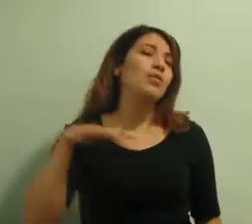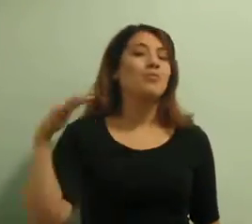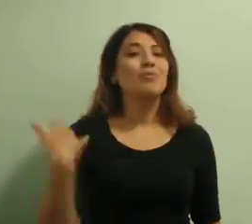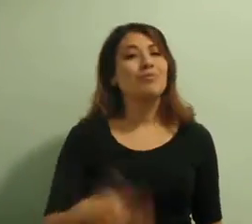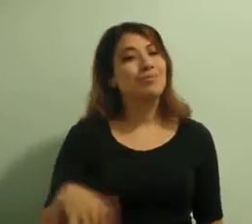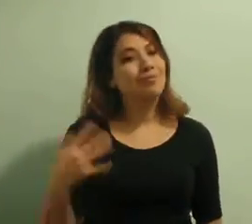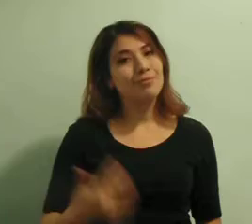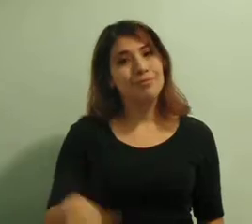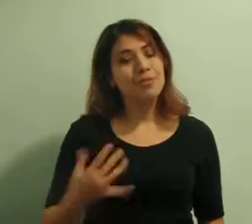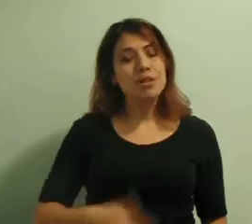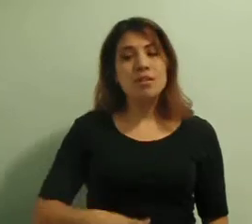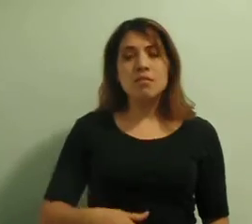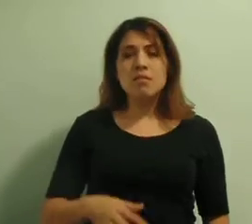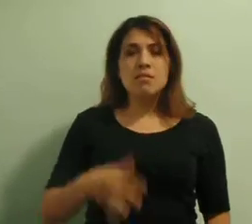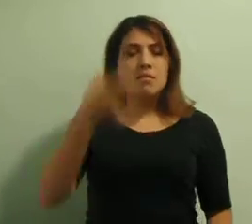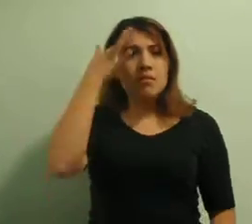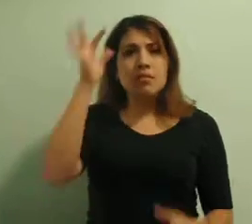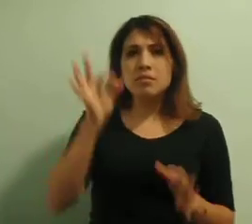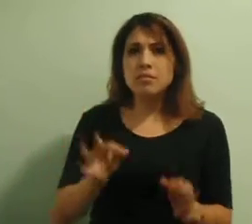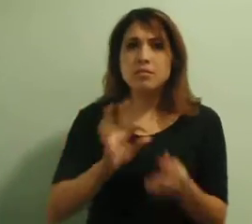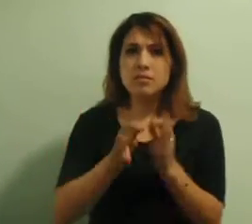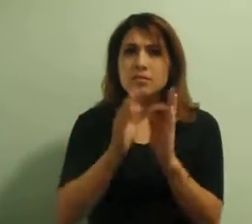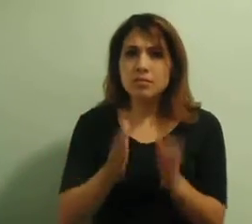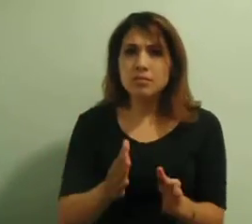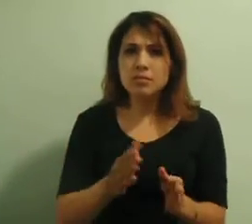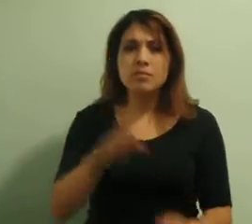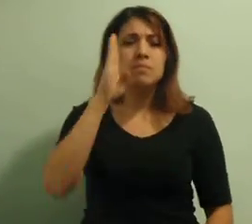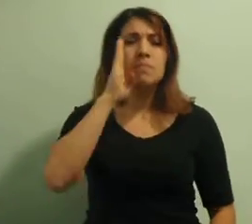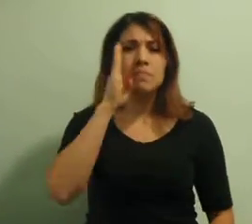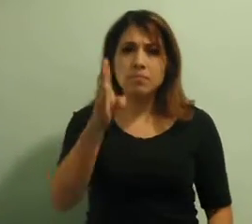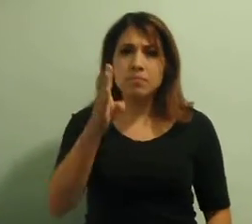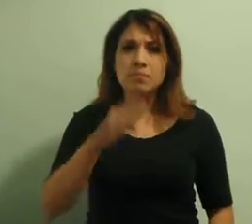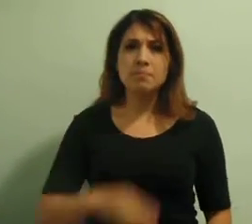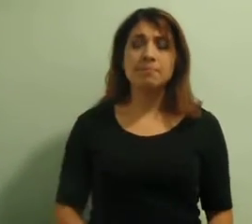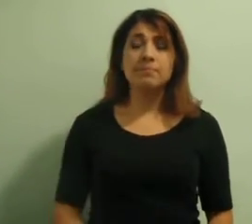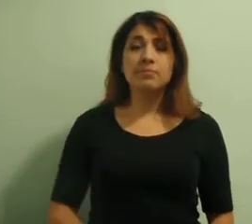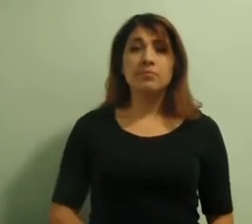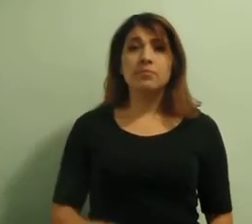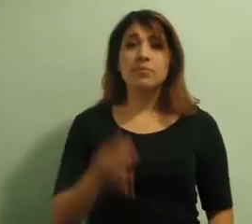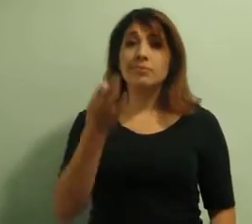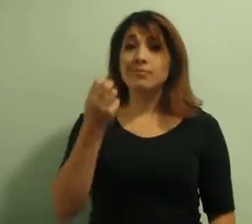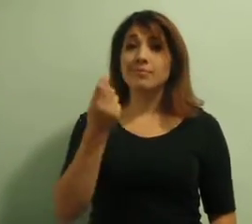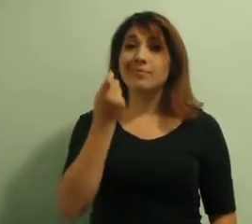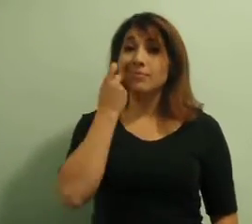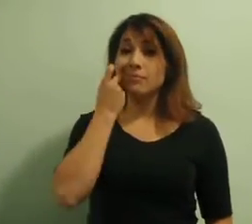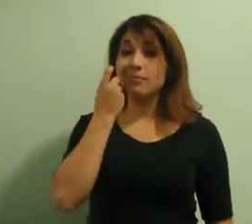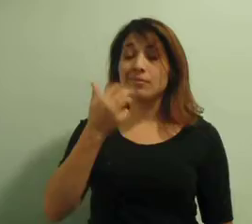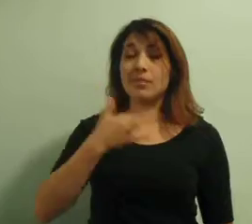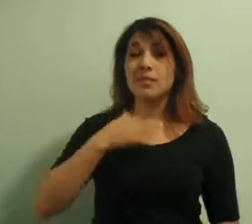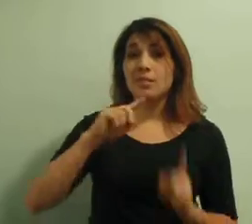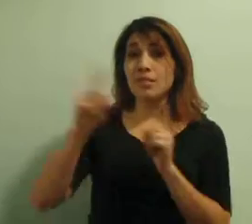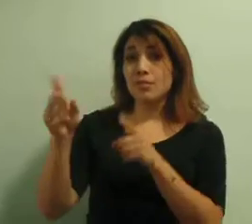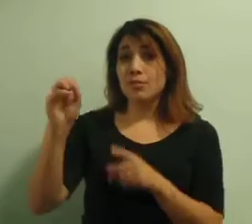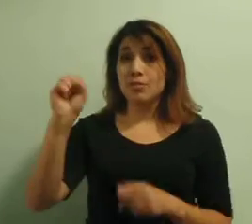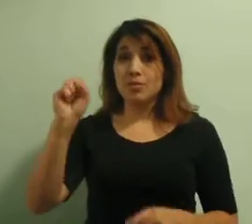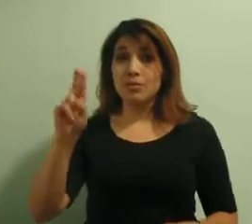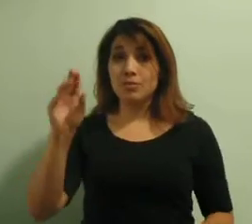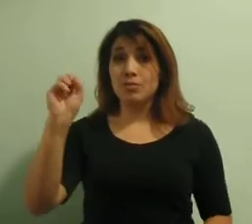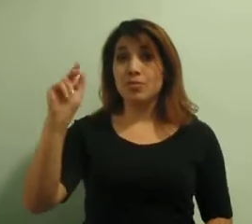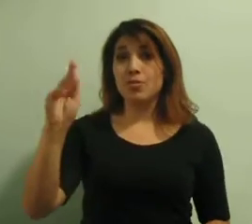and when I associated with them so much, it really touched my heart. I decided I wanted to pursue a career in sign language interpreting. So